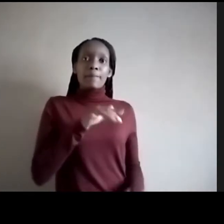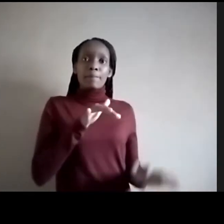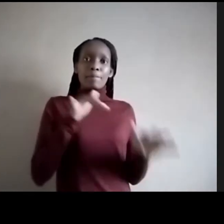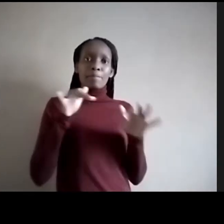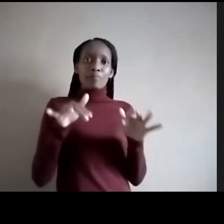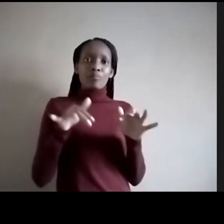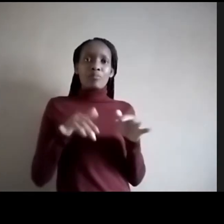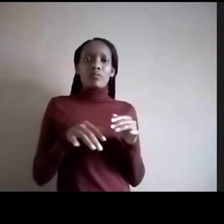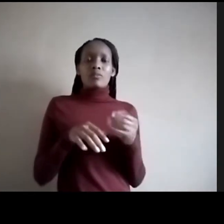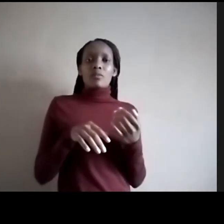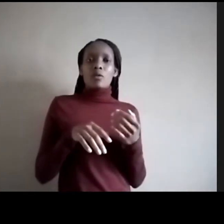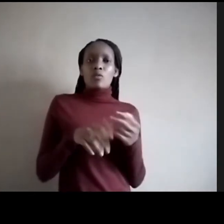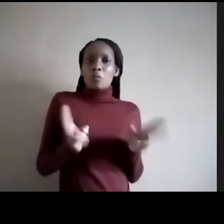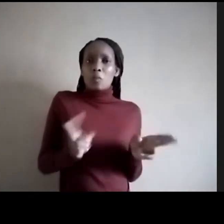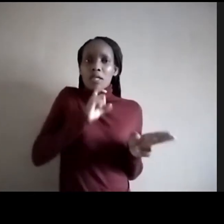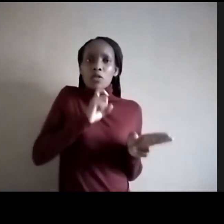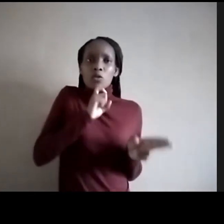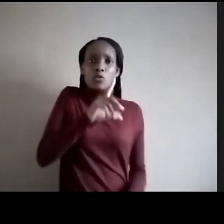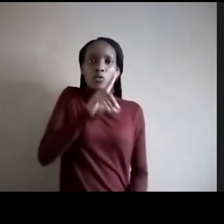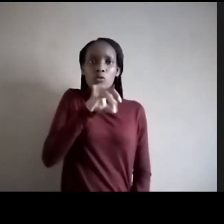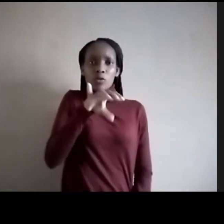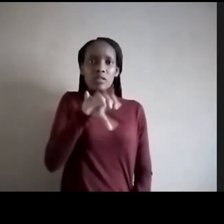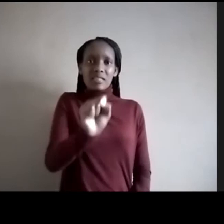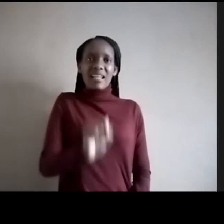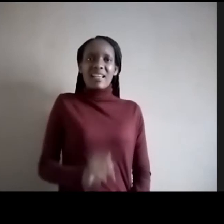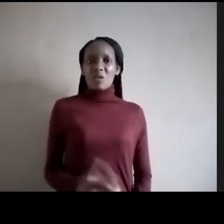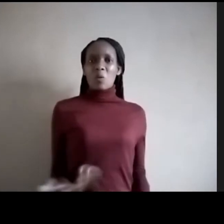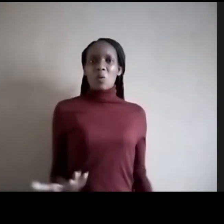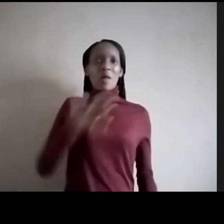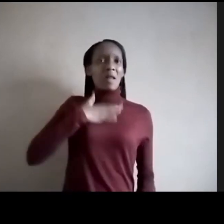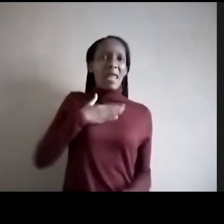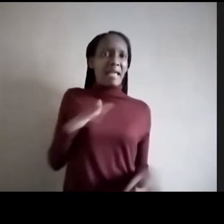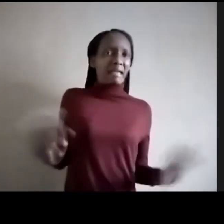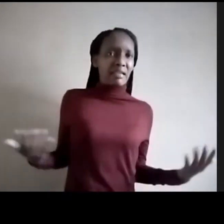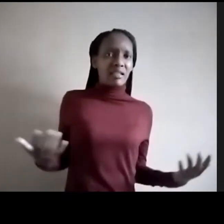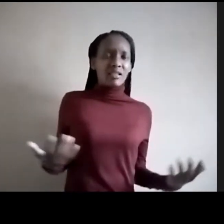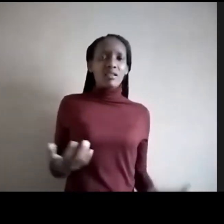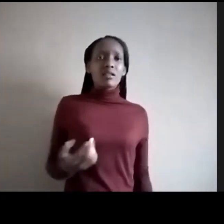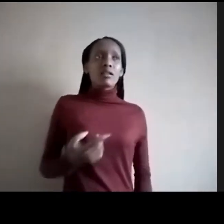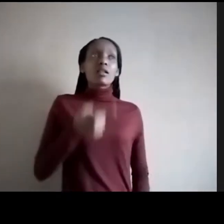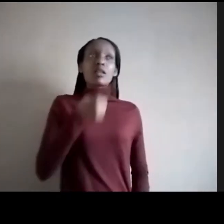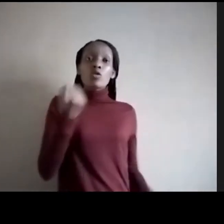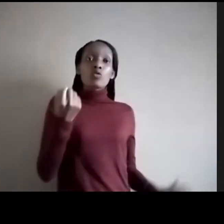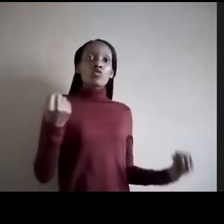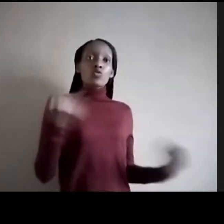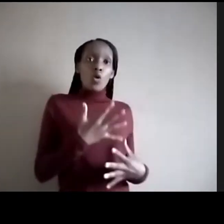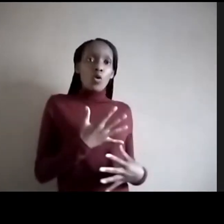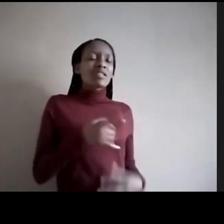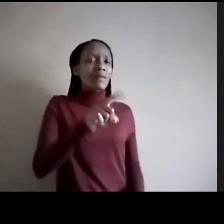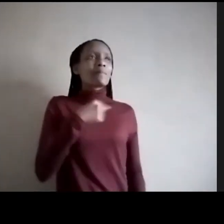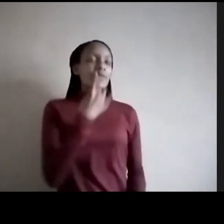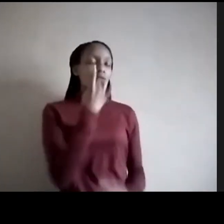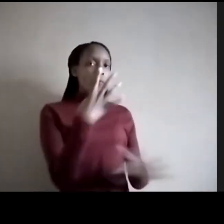DISs are disliked. She was shocked. And I said, be careful of those words because